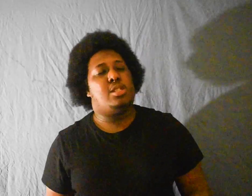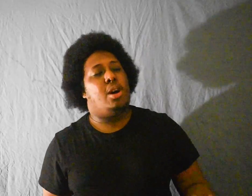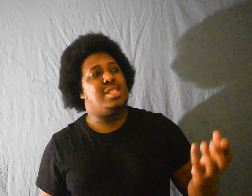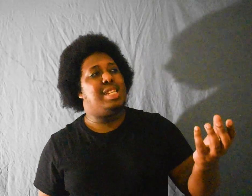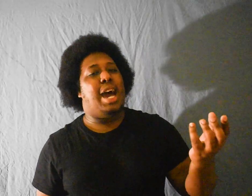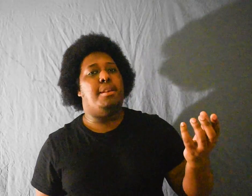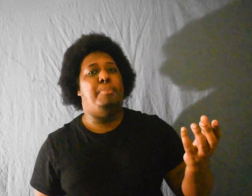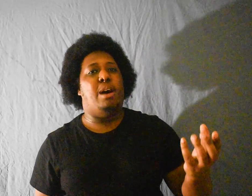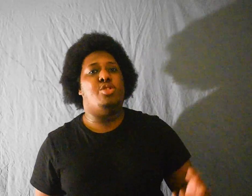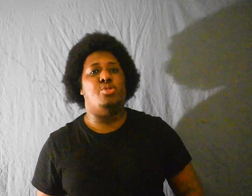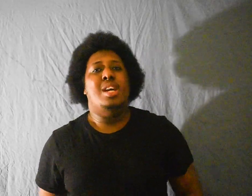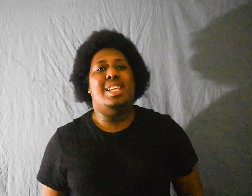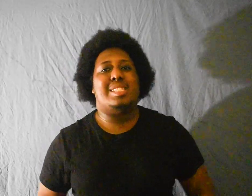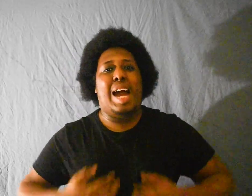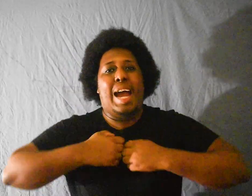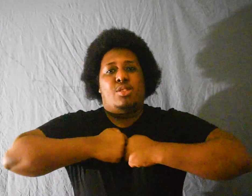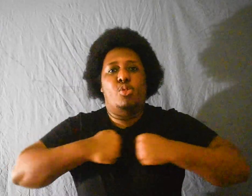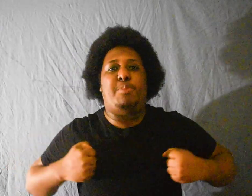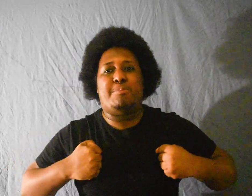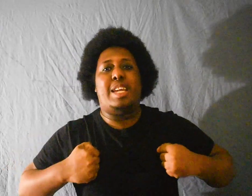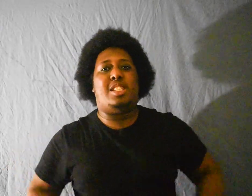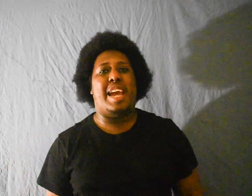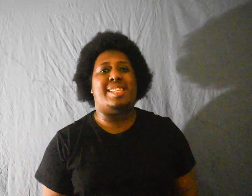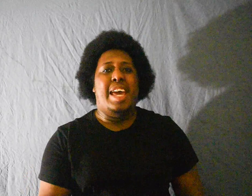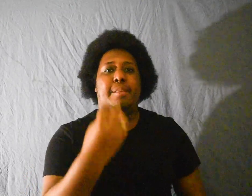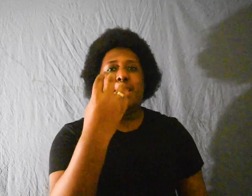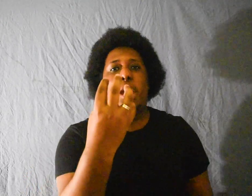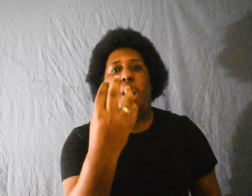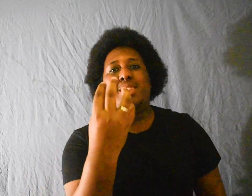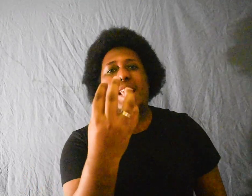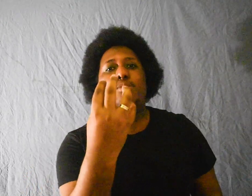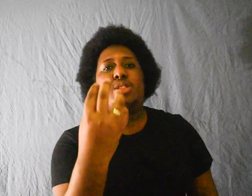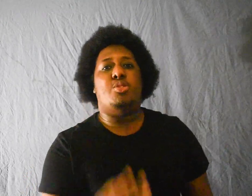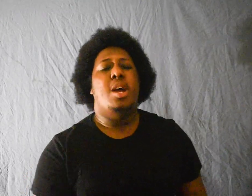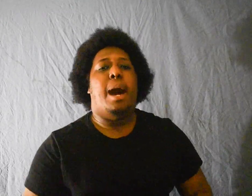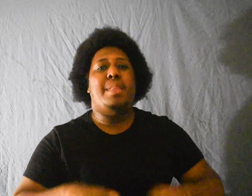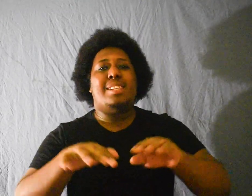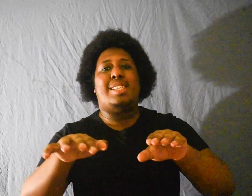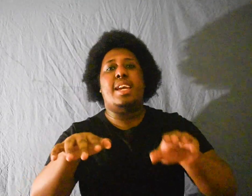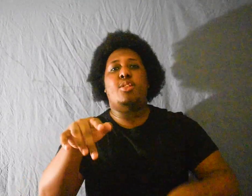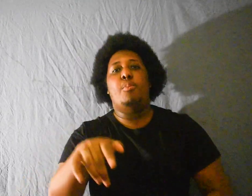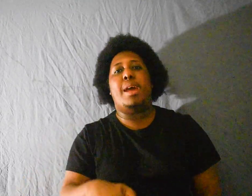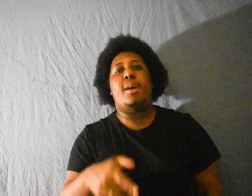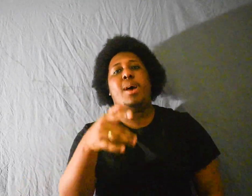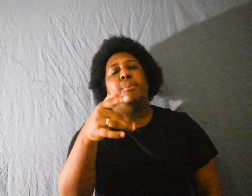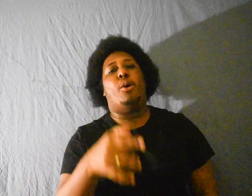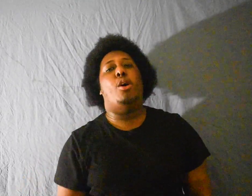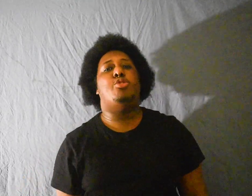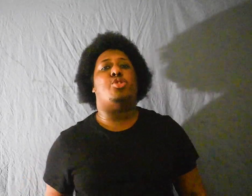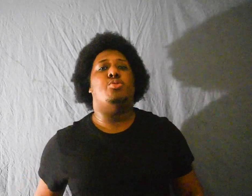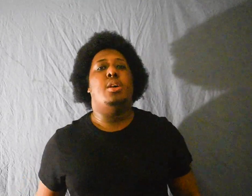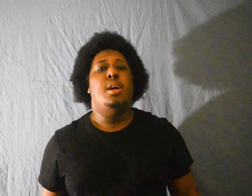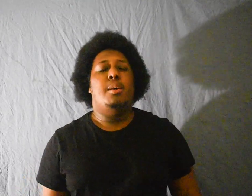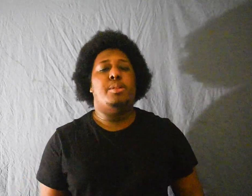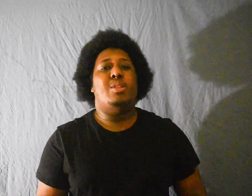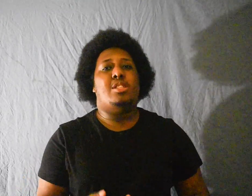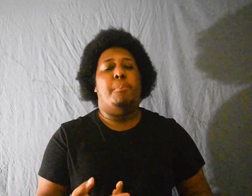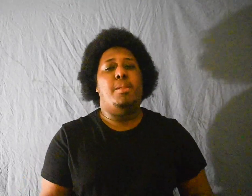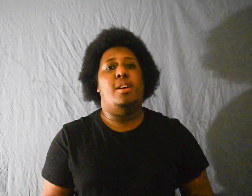they talk to God about you There's guys who will rip their chest And get their hearts out to you I'm not saying no man will ever hurt you But don't let your blood